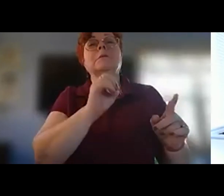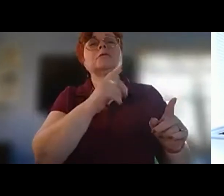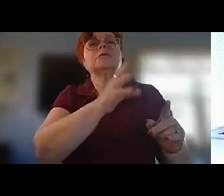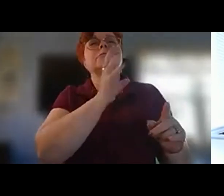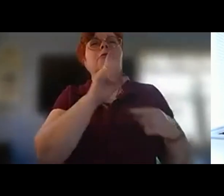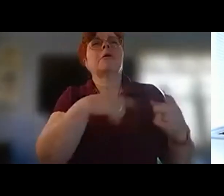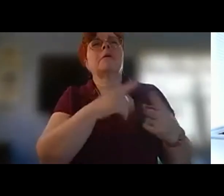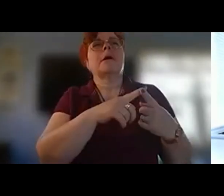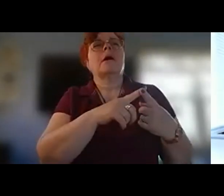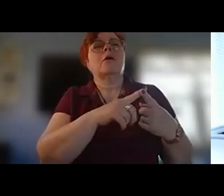lake very nice